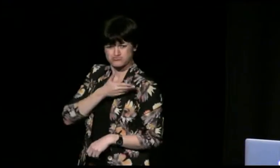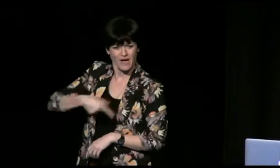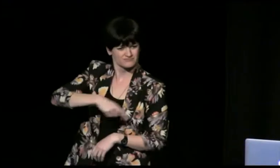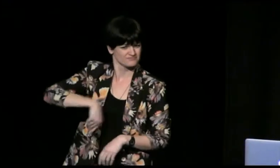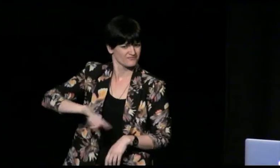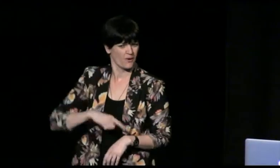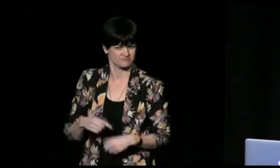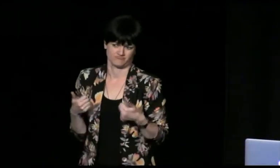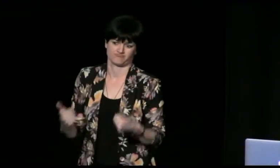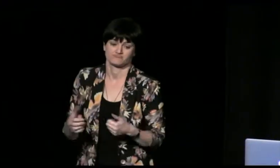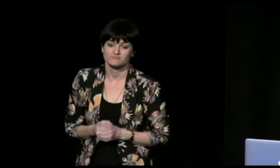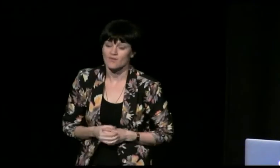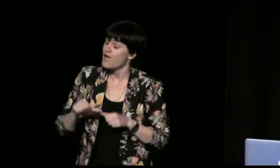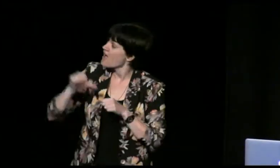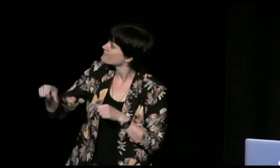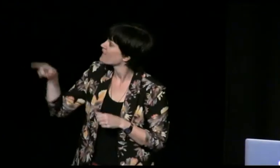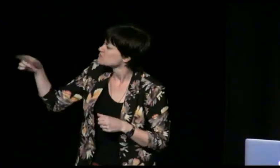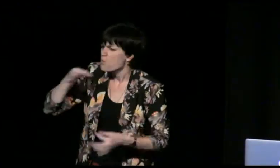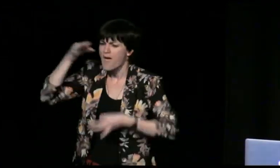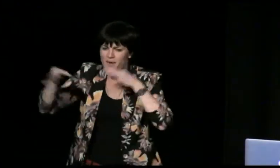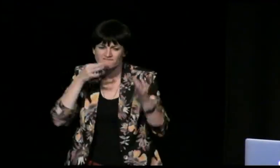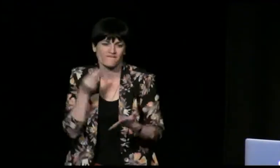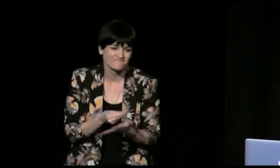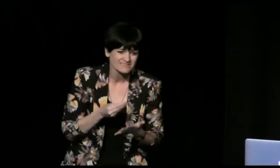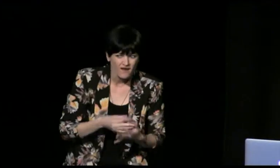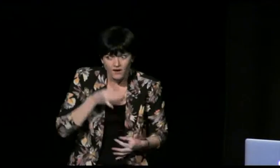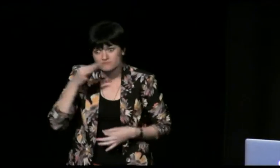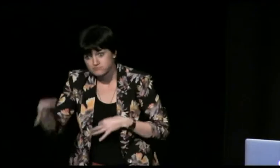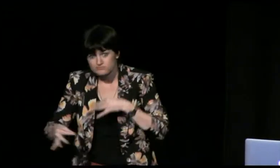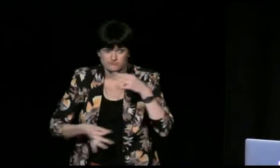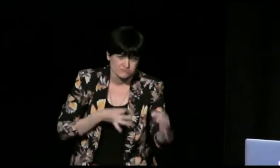so we were really sort of humbled by that level of support from the community.